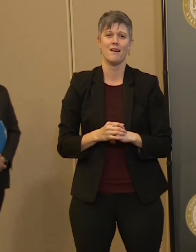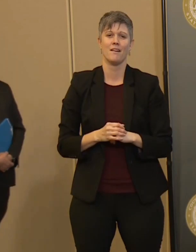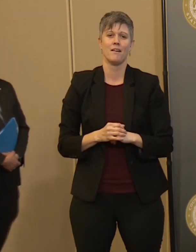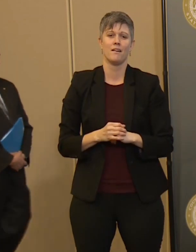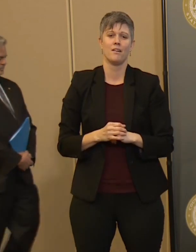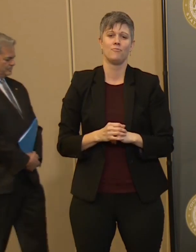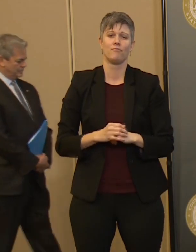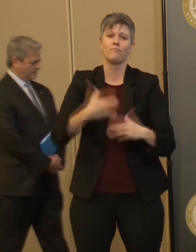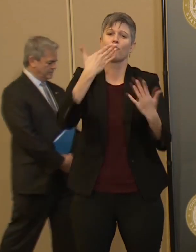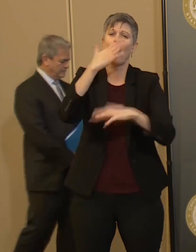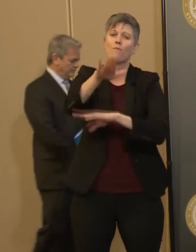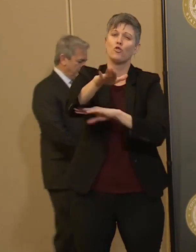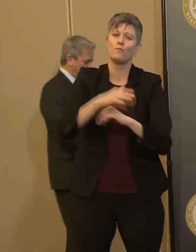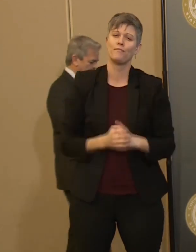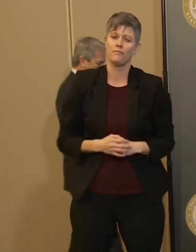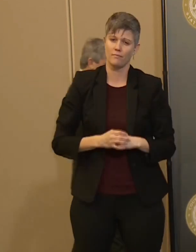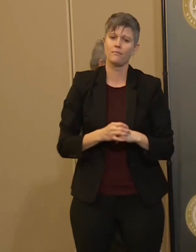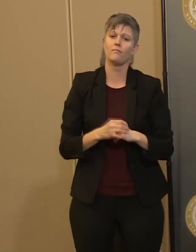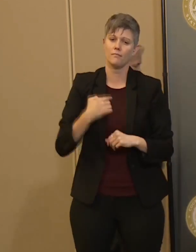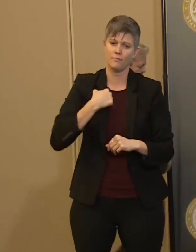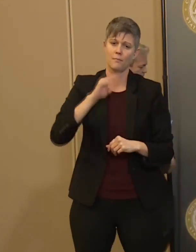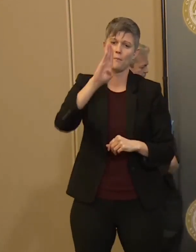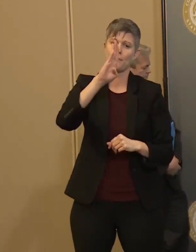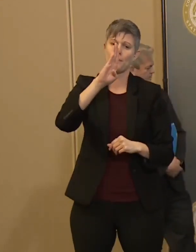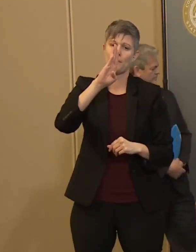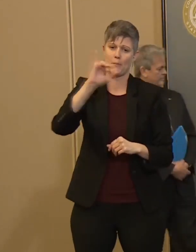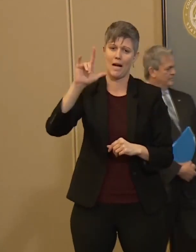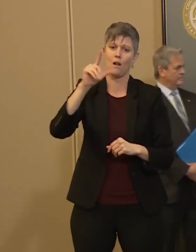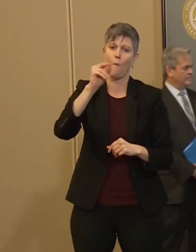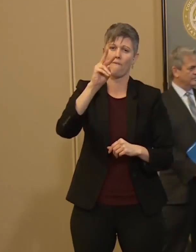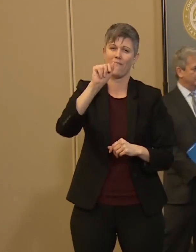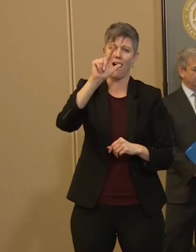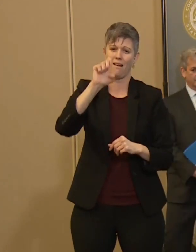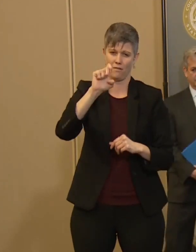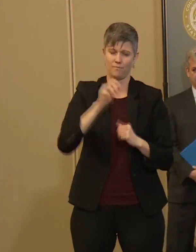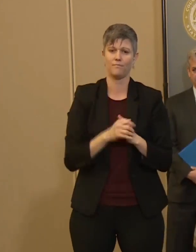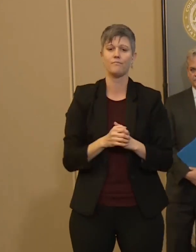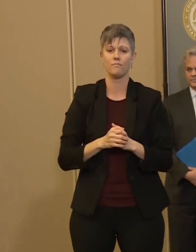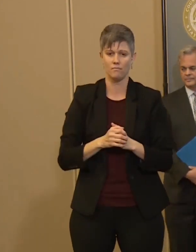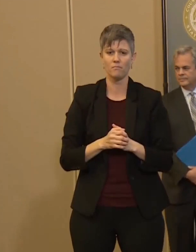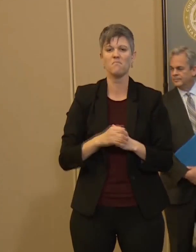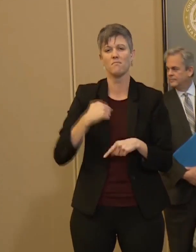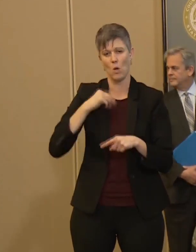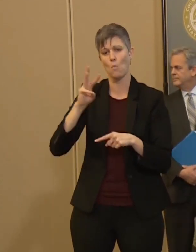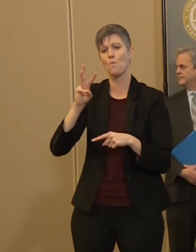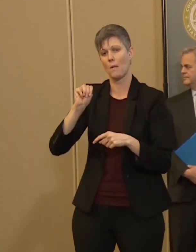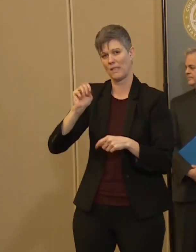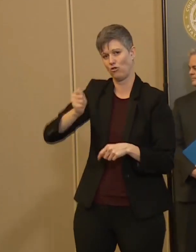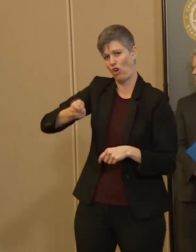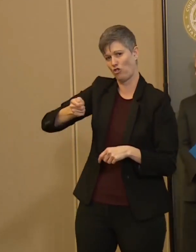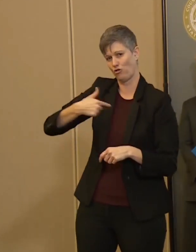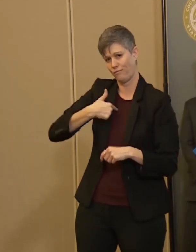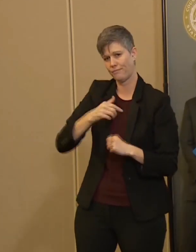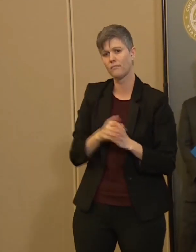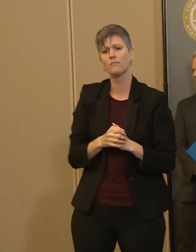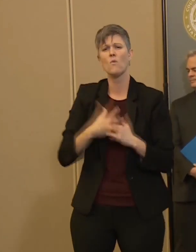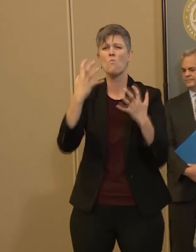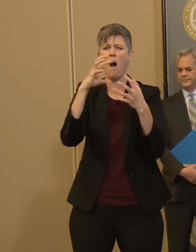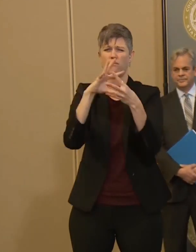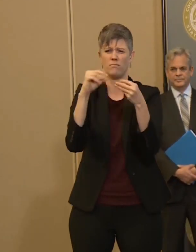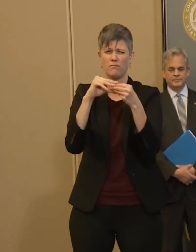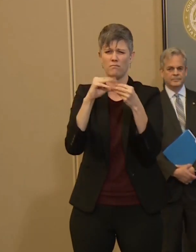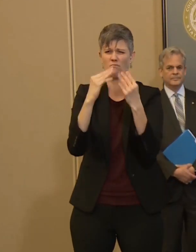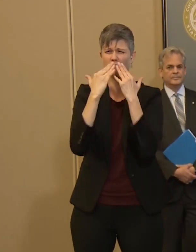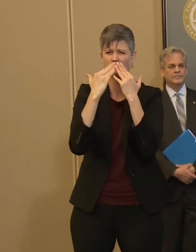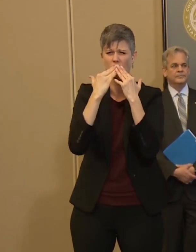Good afternoon. I'm Bill Gravel, the Williamson County judge. And I want to say first thank you to those that are